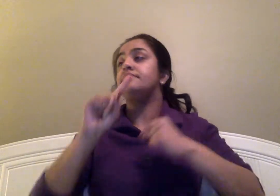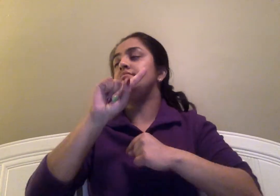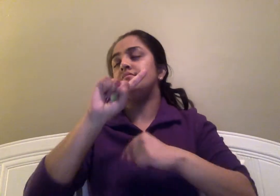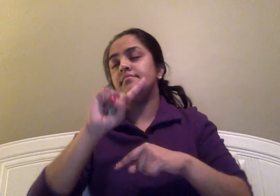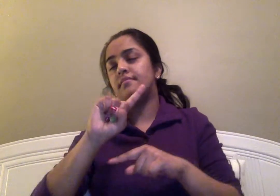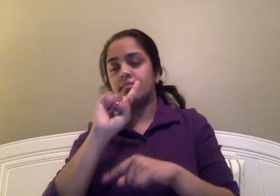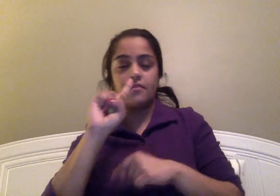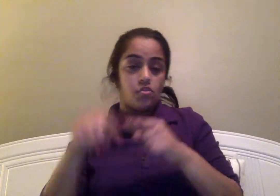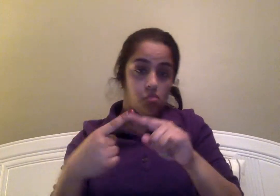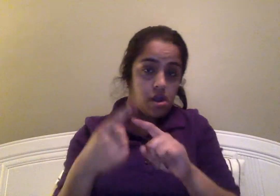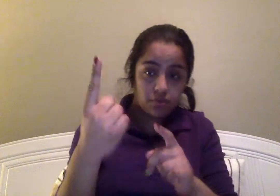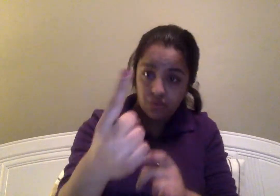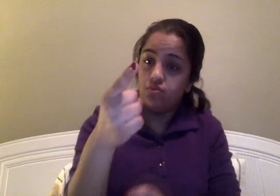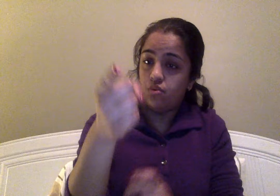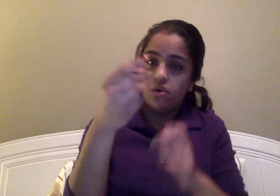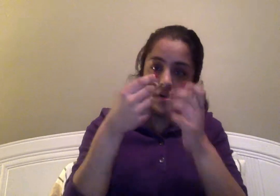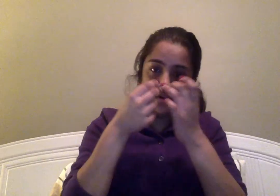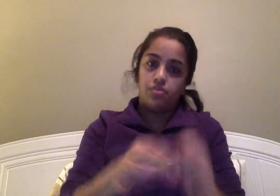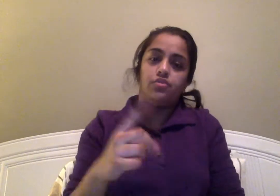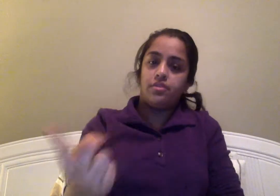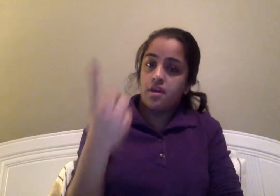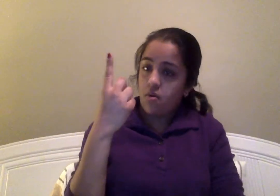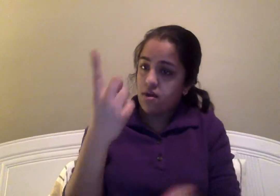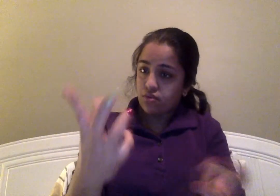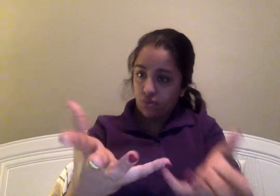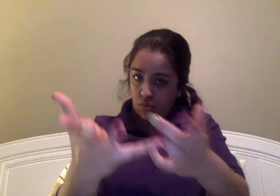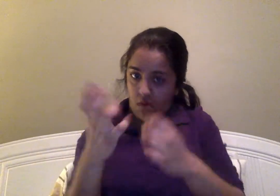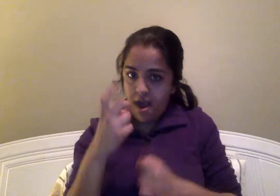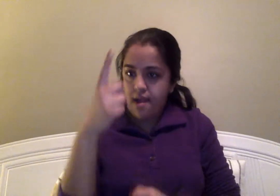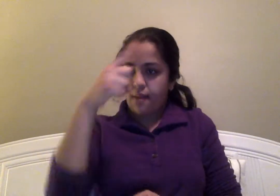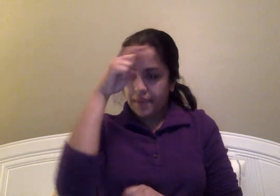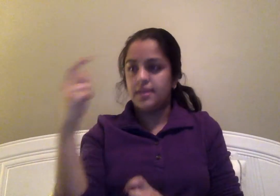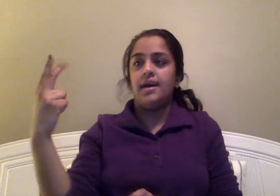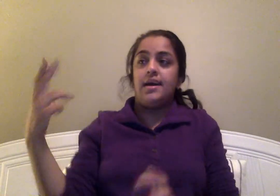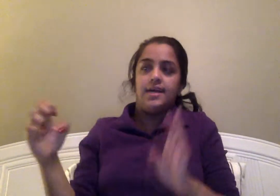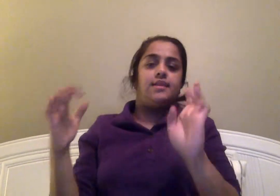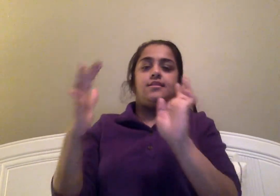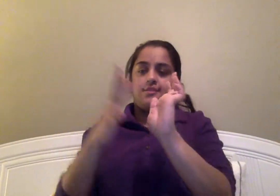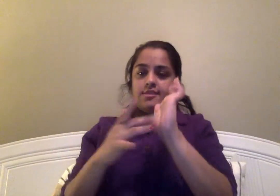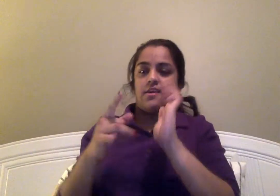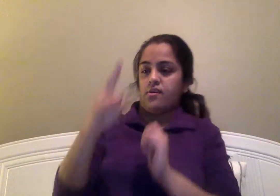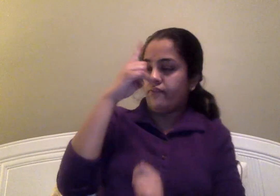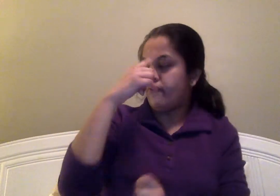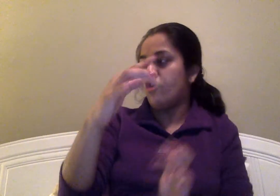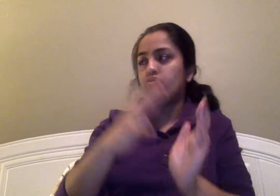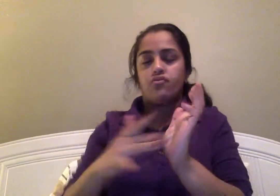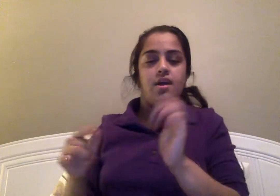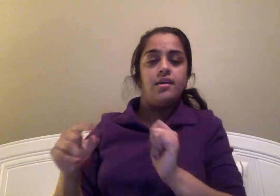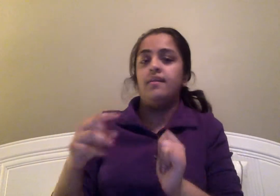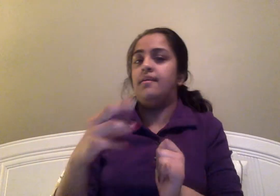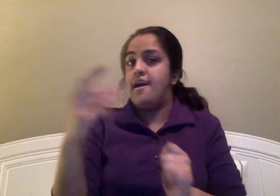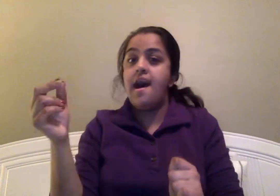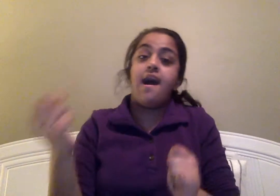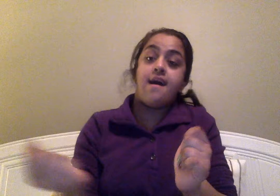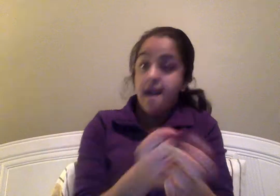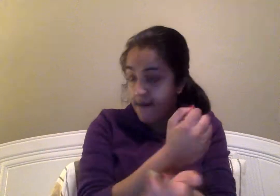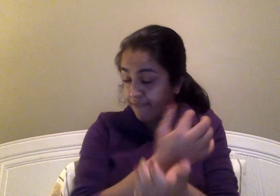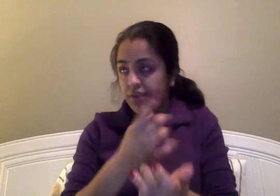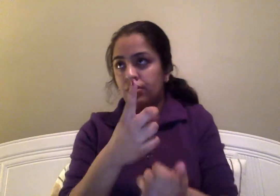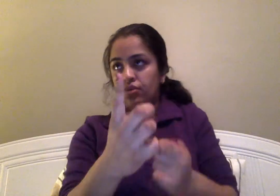when you lose the one you wanted, cause he's taking you for credit, and everything you